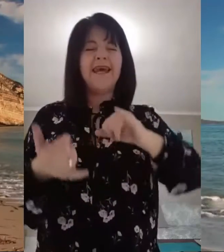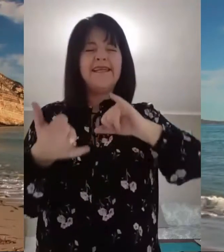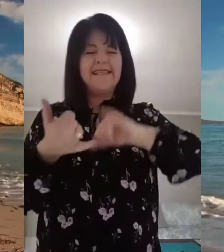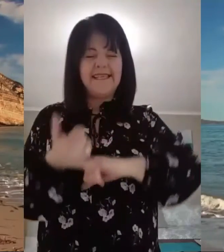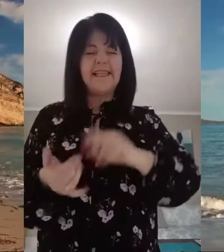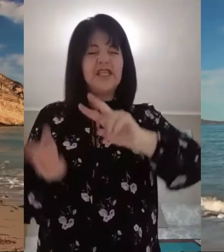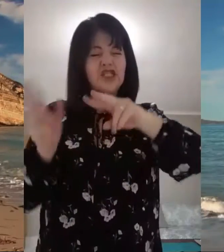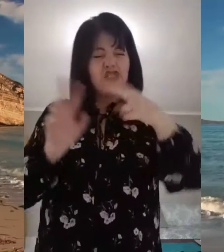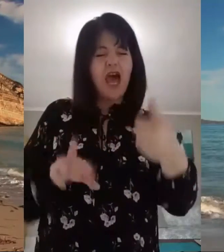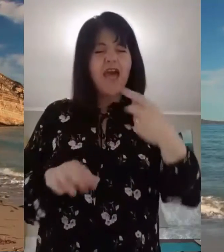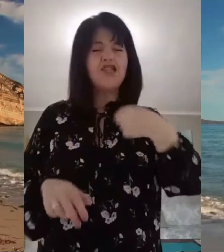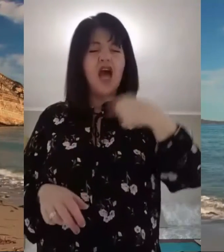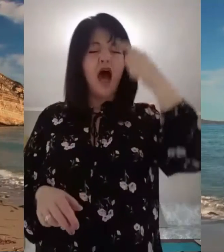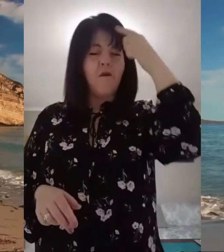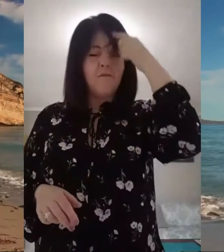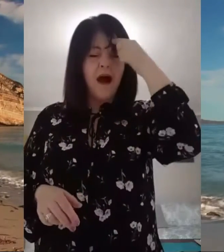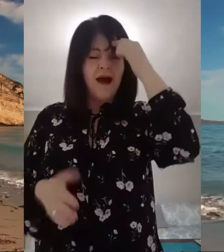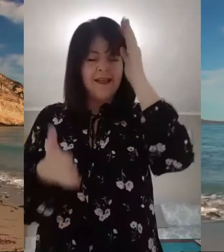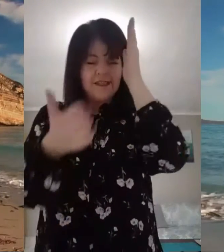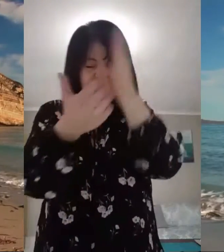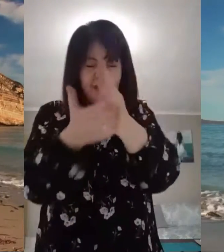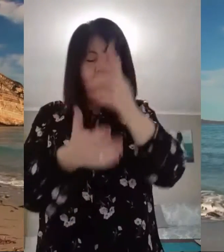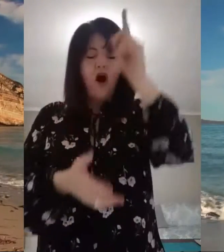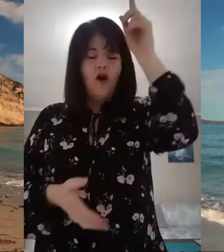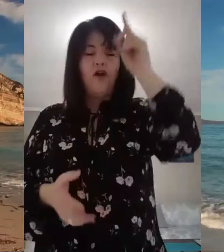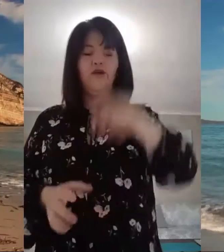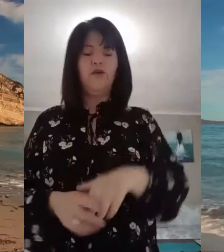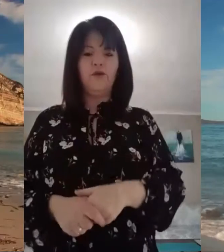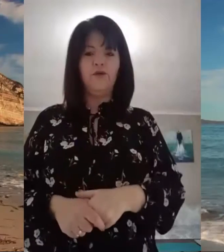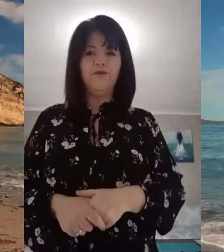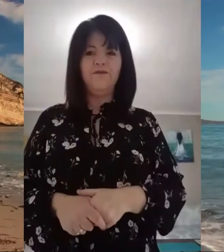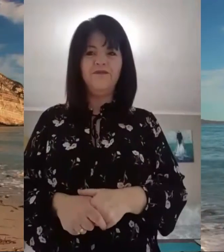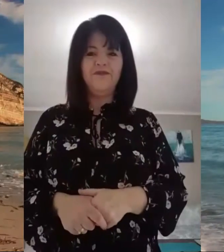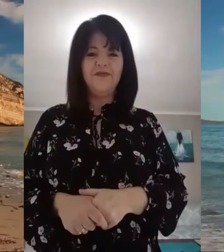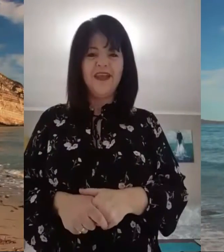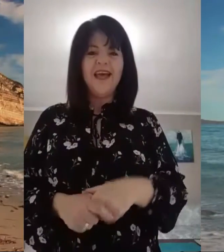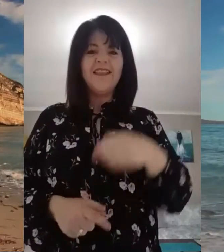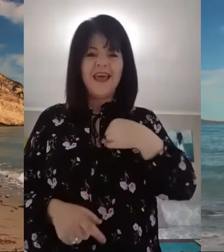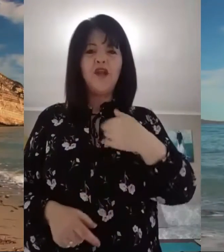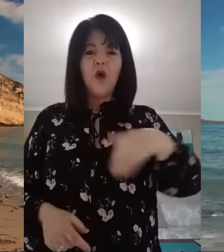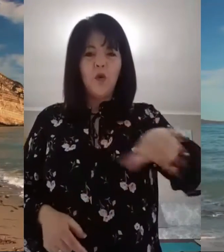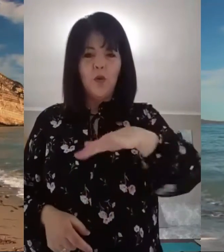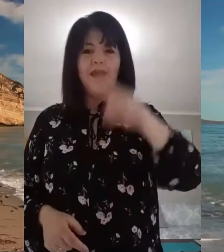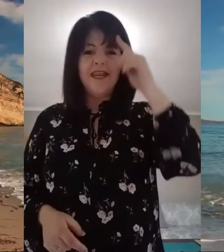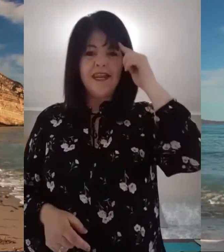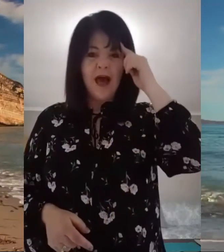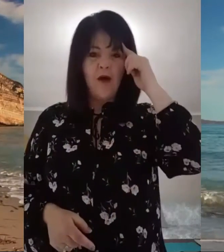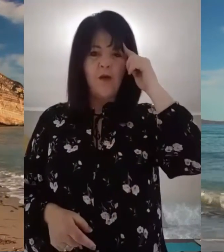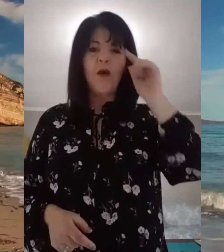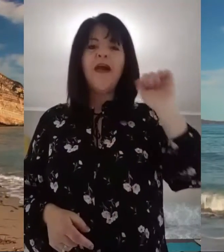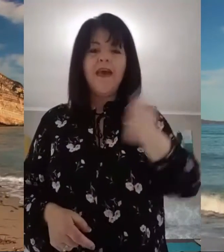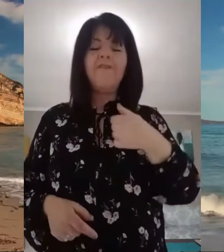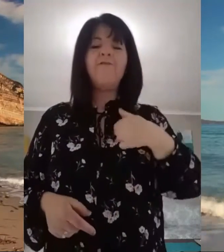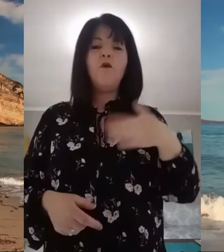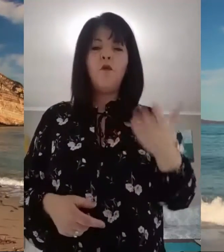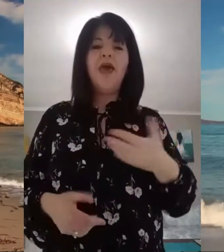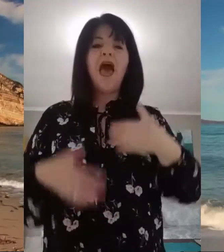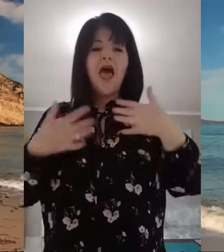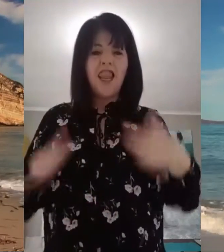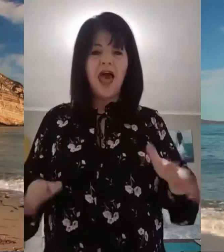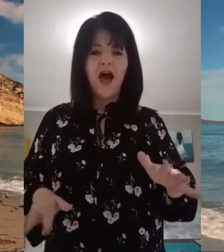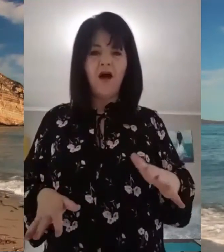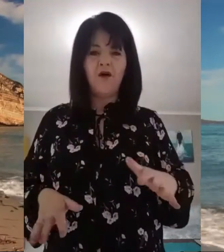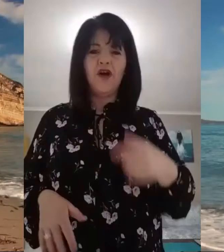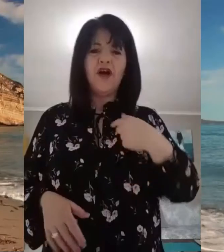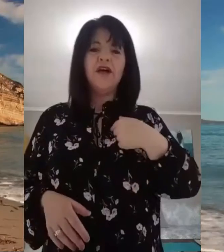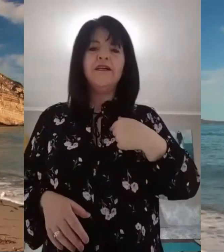can set, change our minds on you. That we know, if we